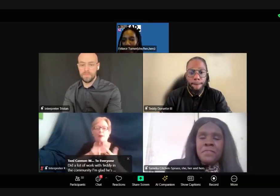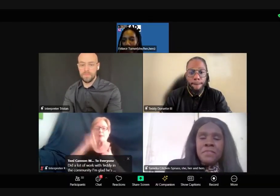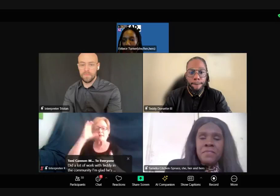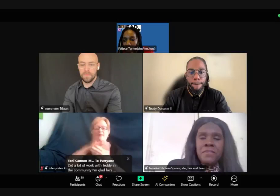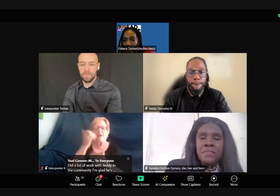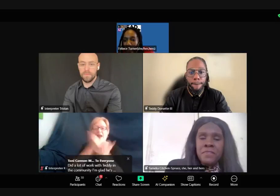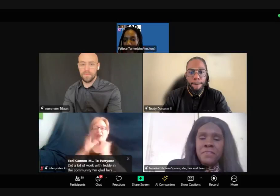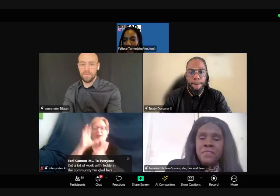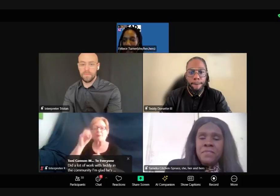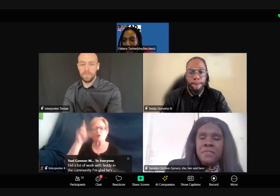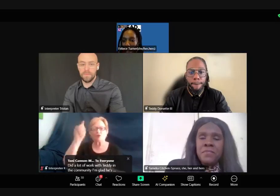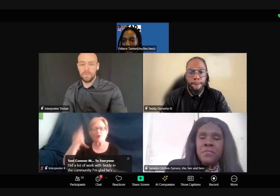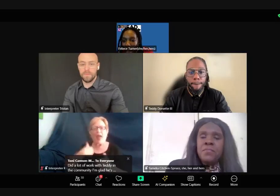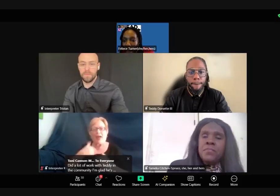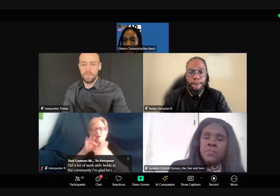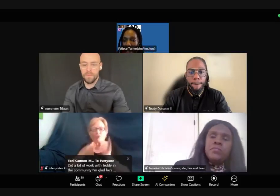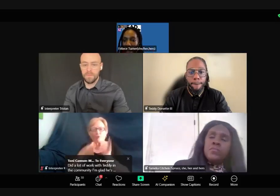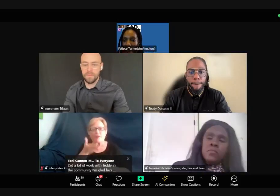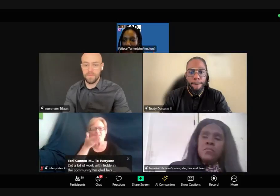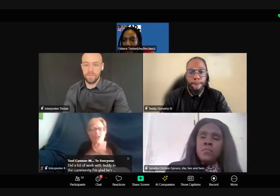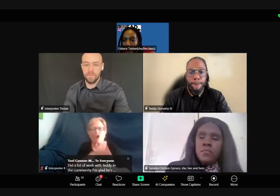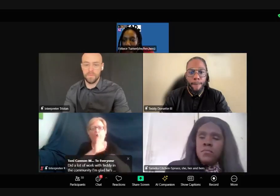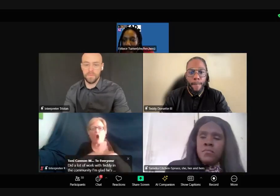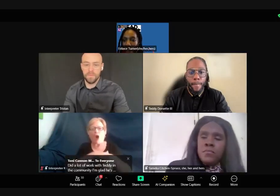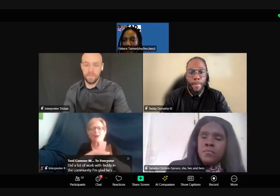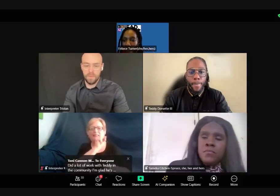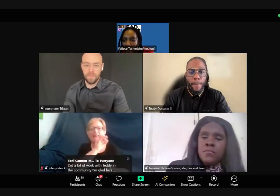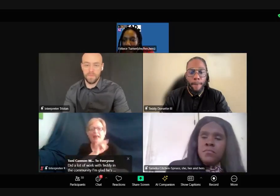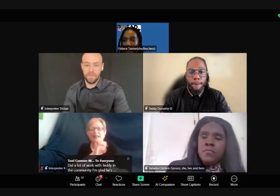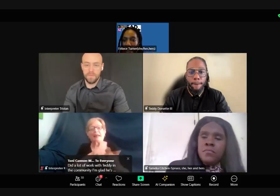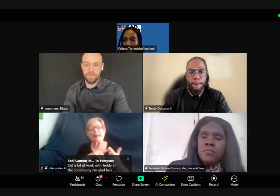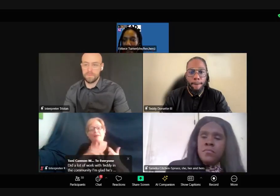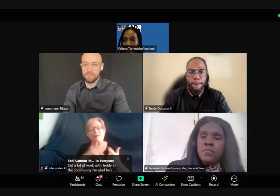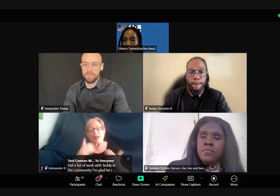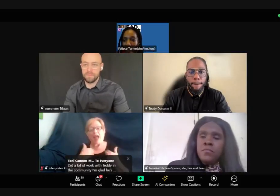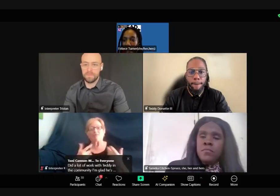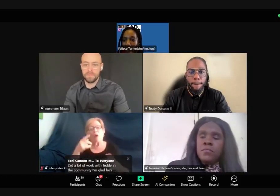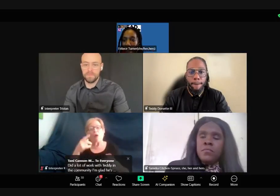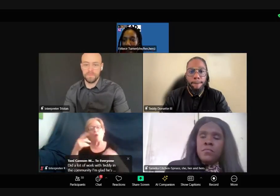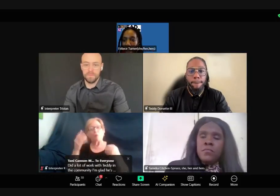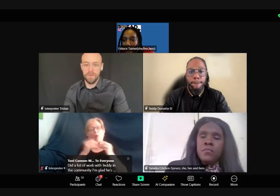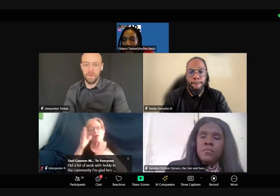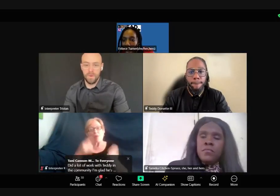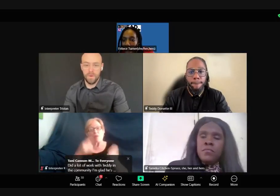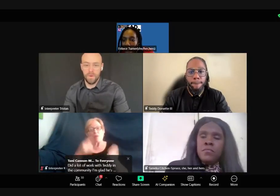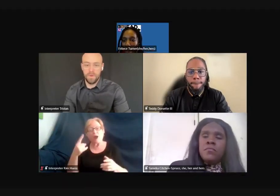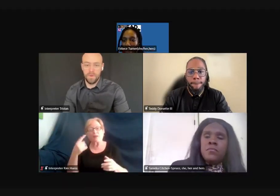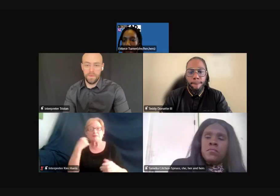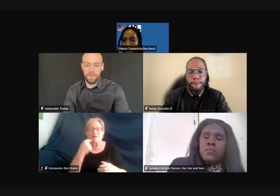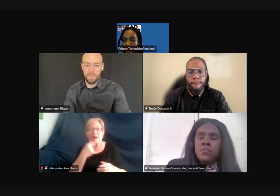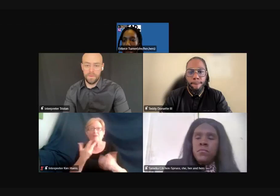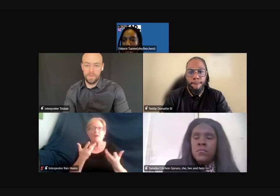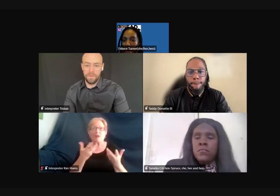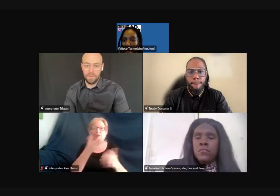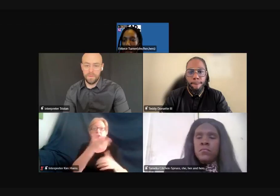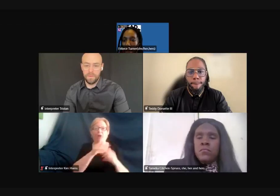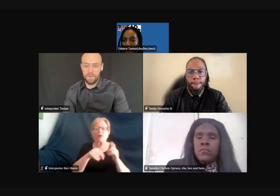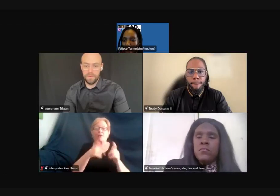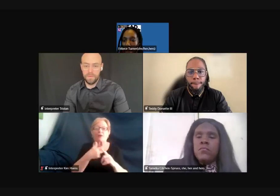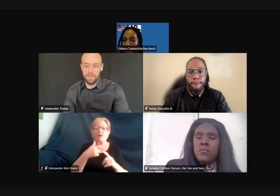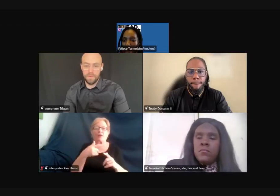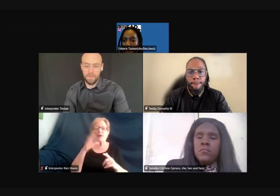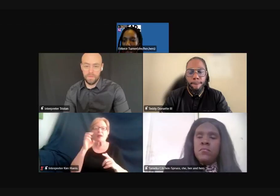can have an interpreter on site, if they have one or more deaf employees, even having VRI or something immediate.